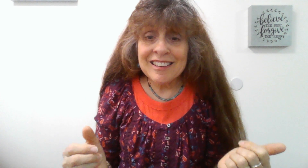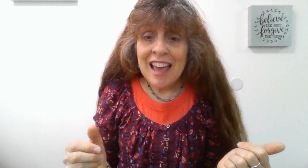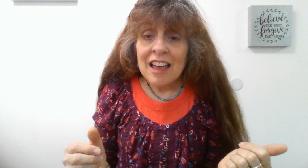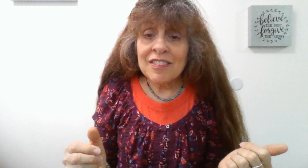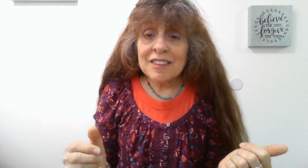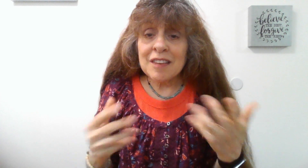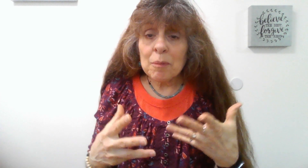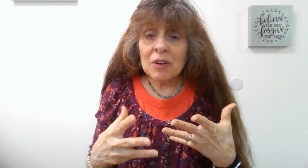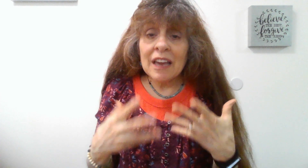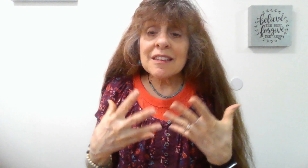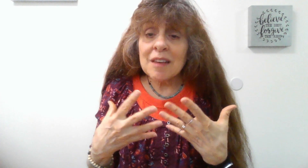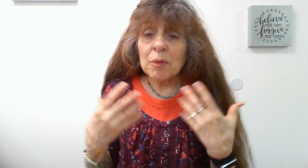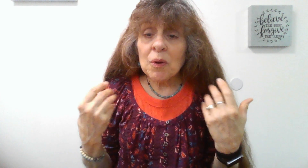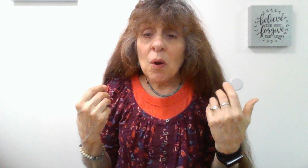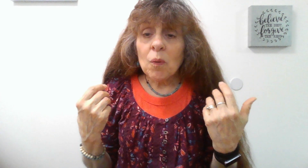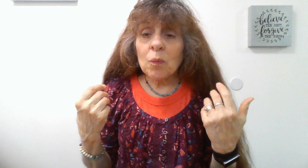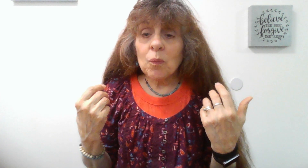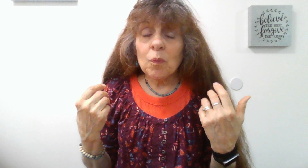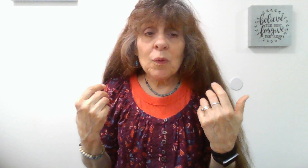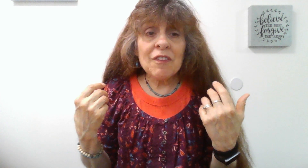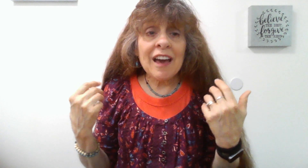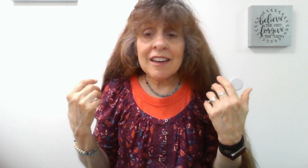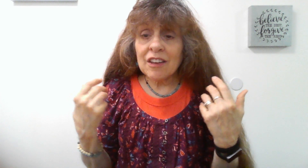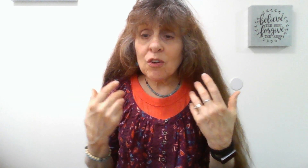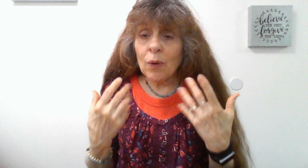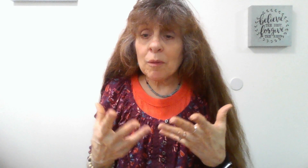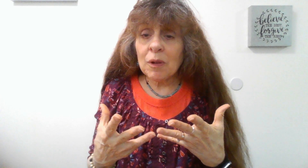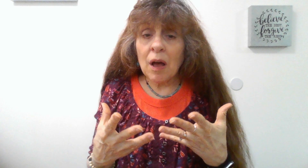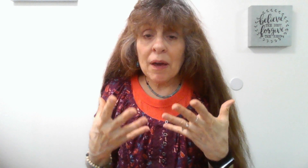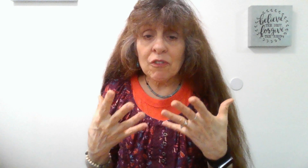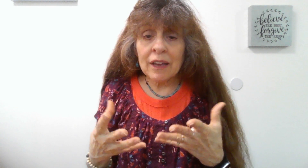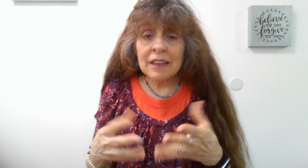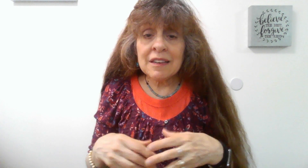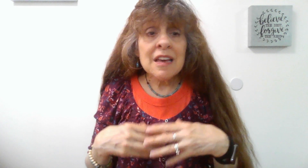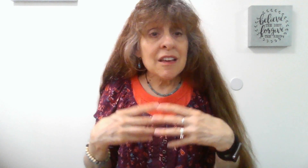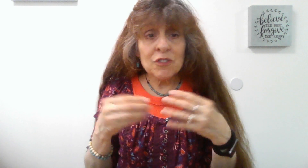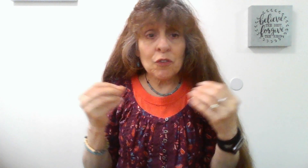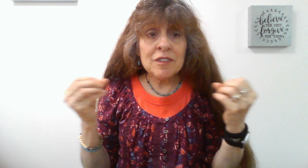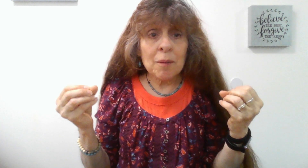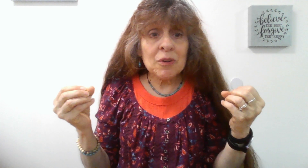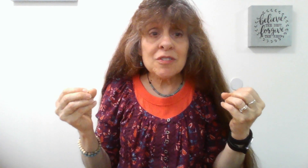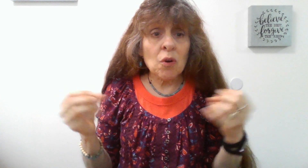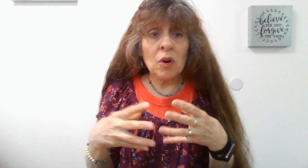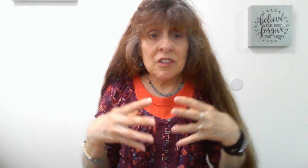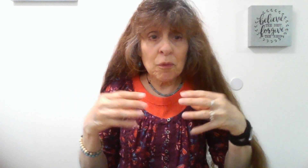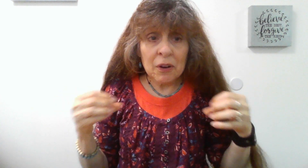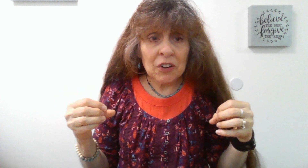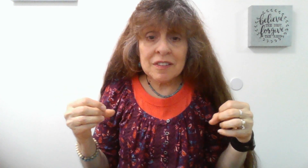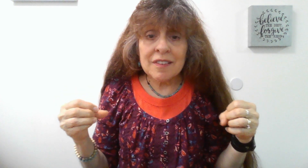the summer, in the summer, we've had incredible amount of rain, different summers or in different periods of the